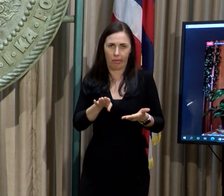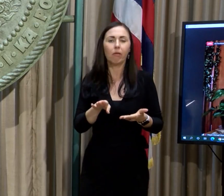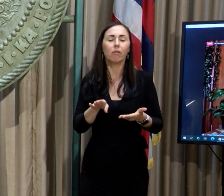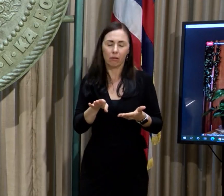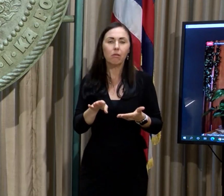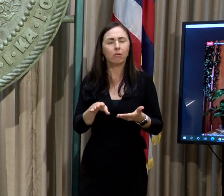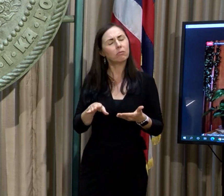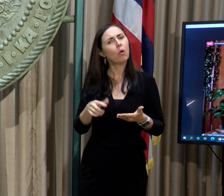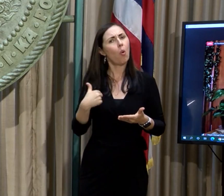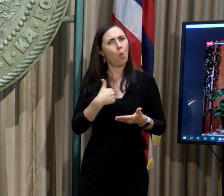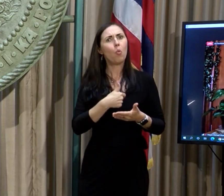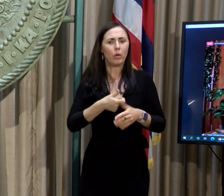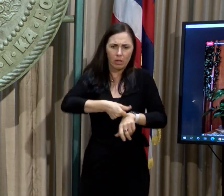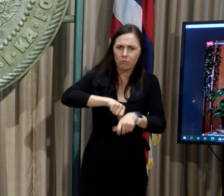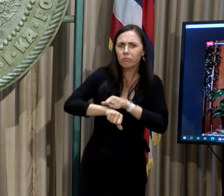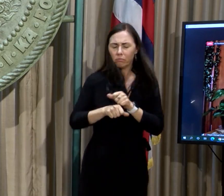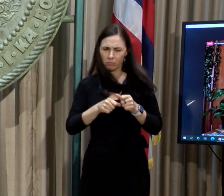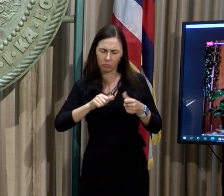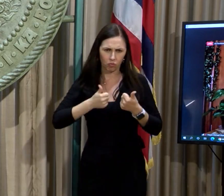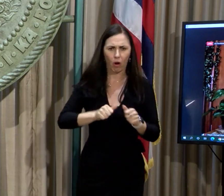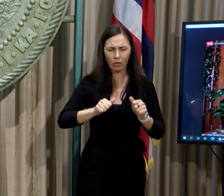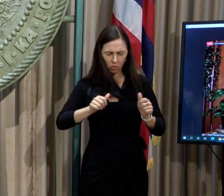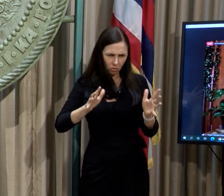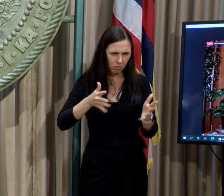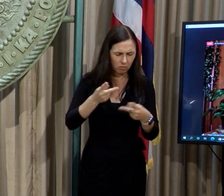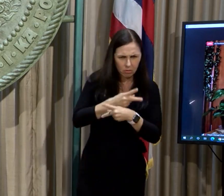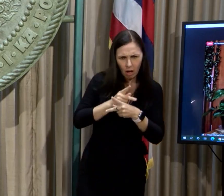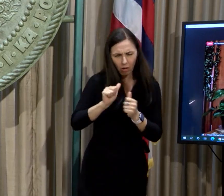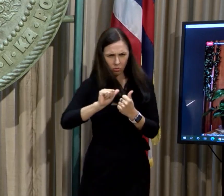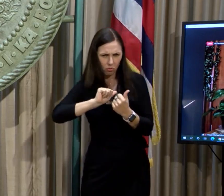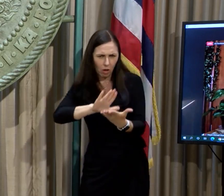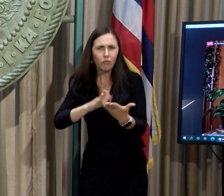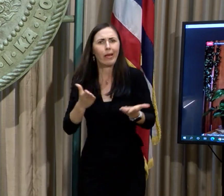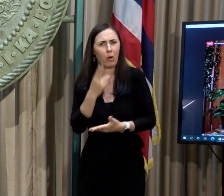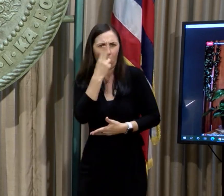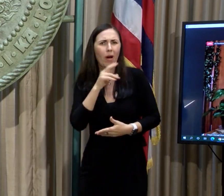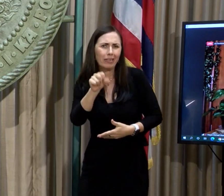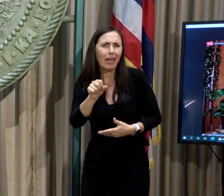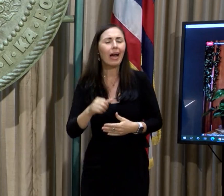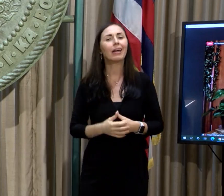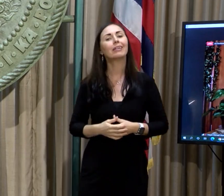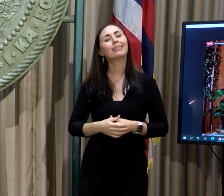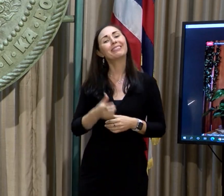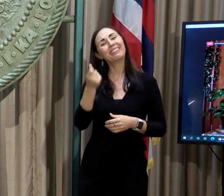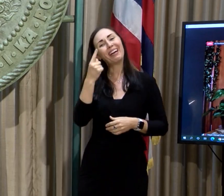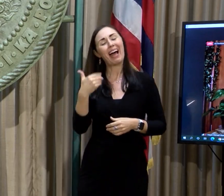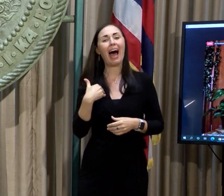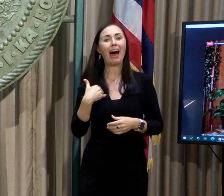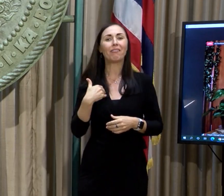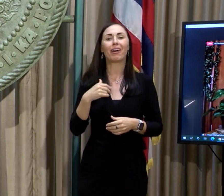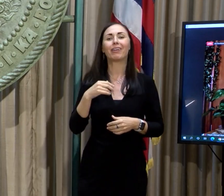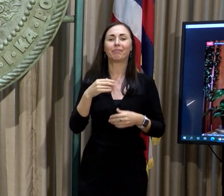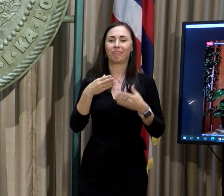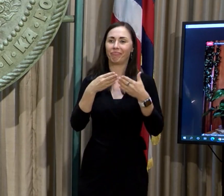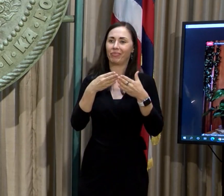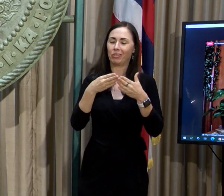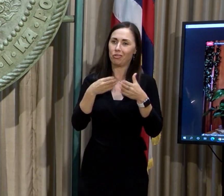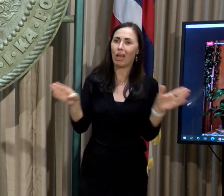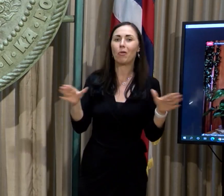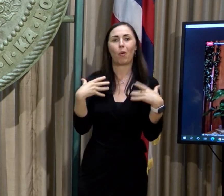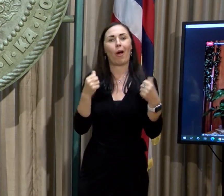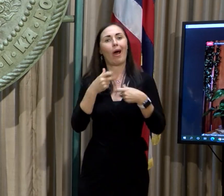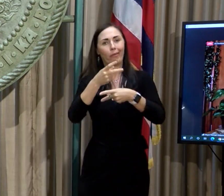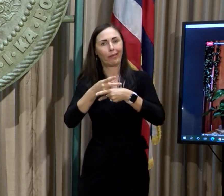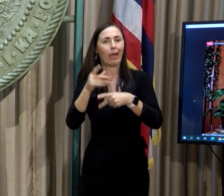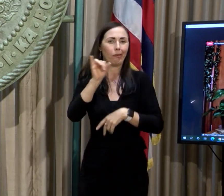know, we have been proactive here in the state because of our universal health care. We did have